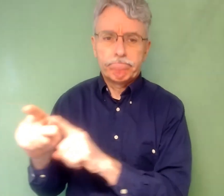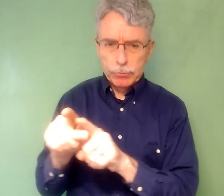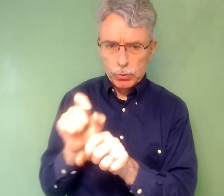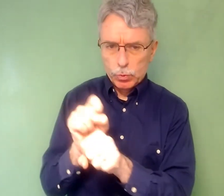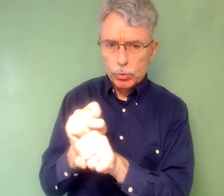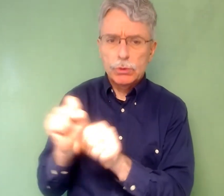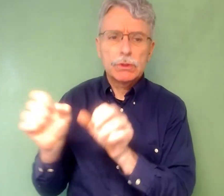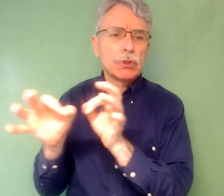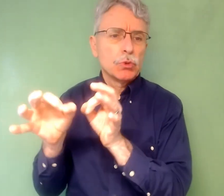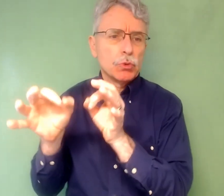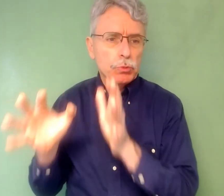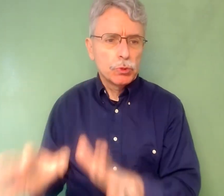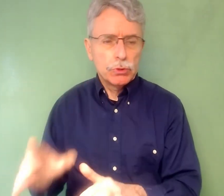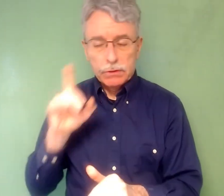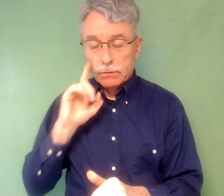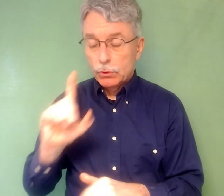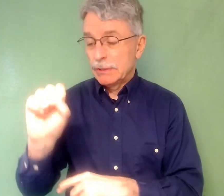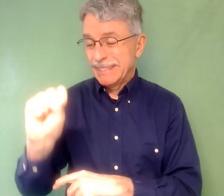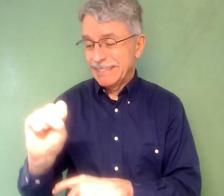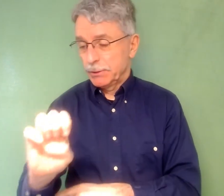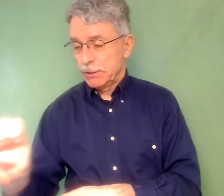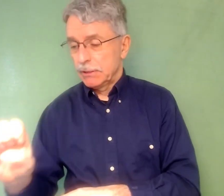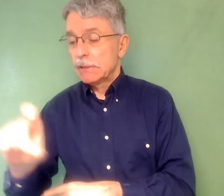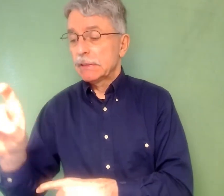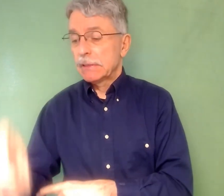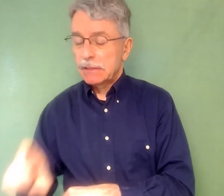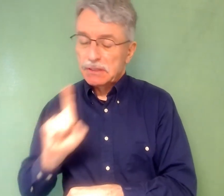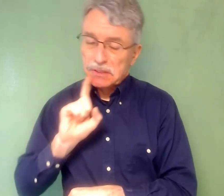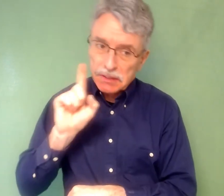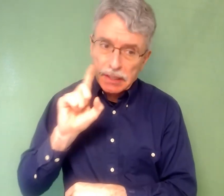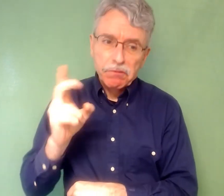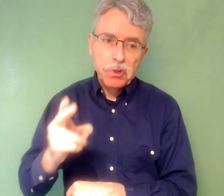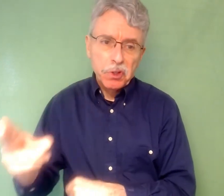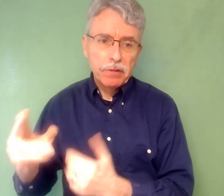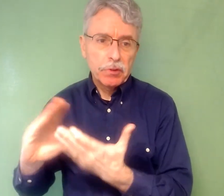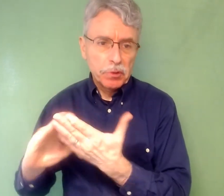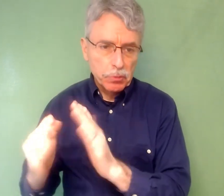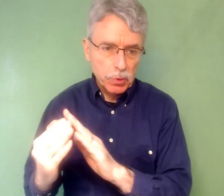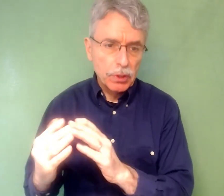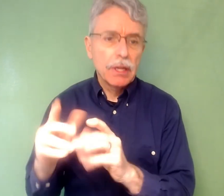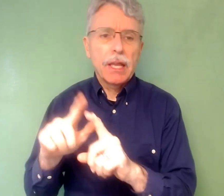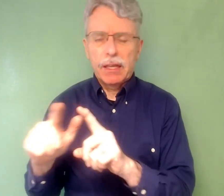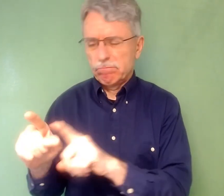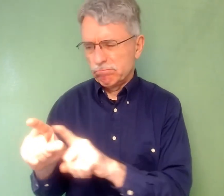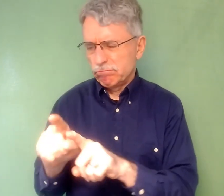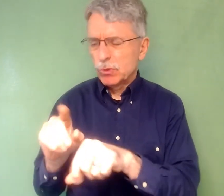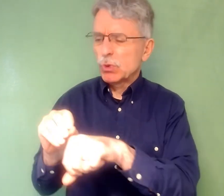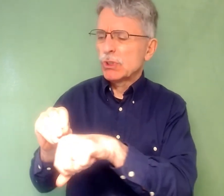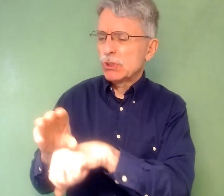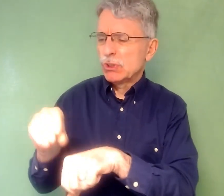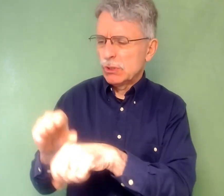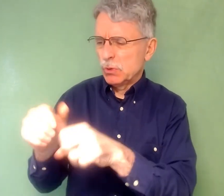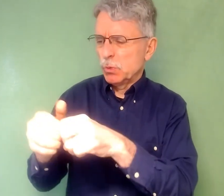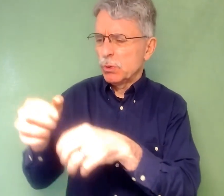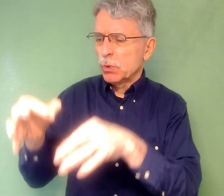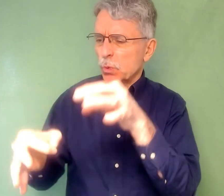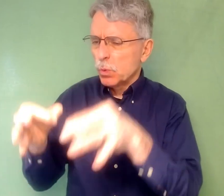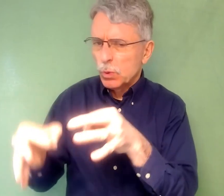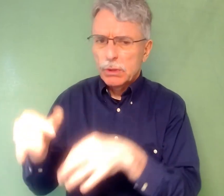from the medical model to the cultural model. They note that the etiology of a hearing loss, which includes information about the types